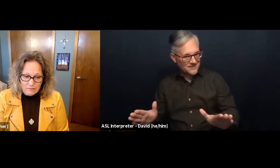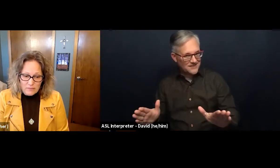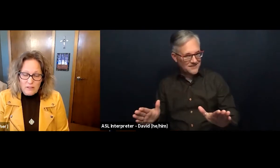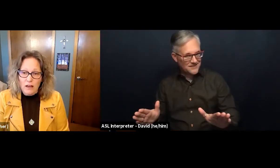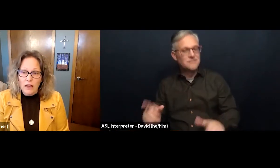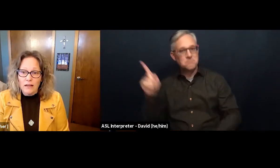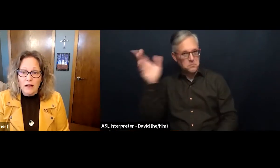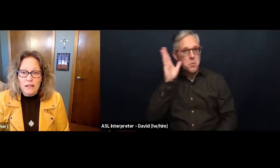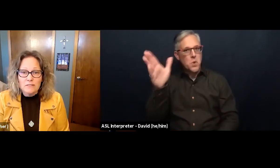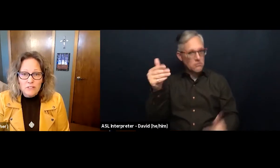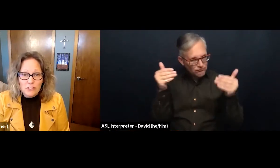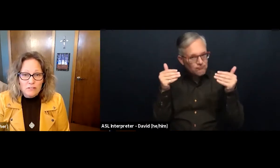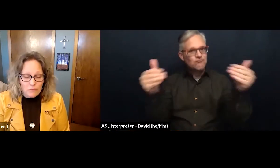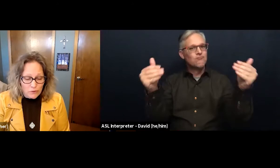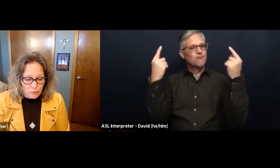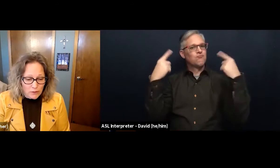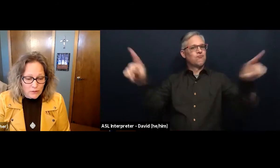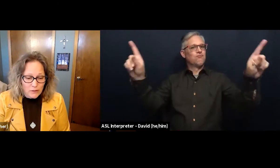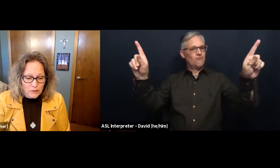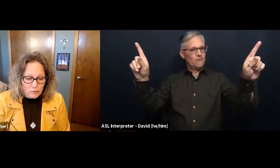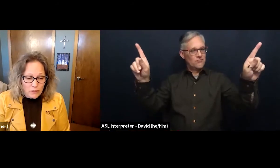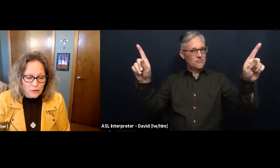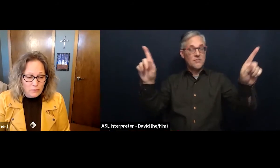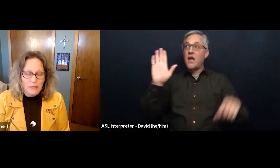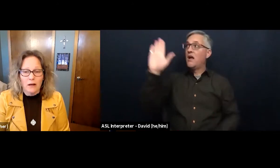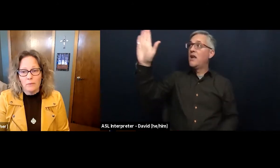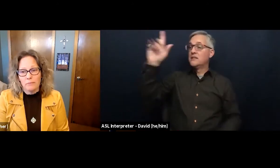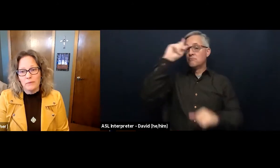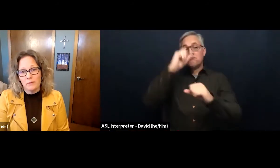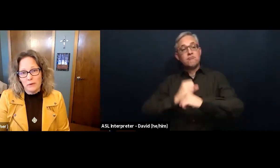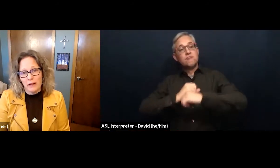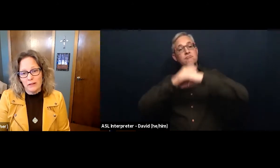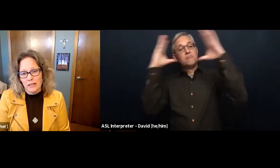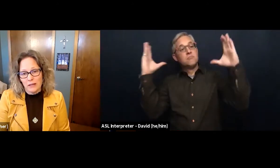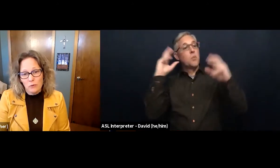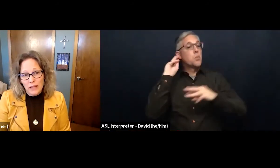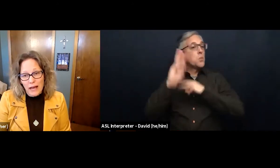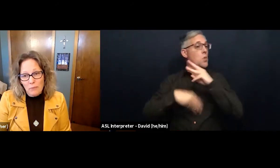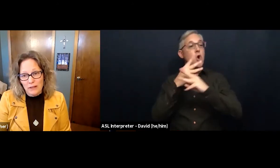And God's vision for the world will become reality. It will happen.